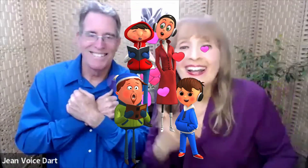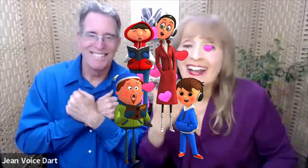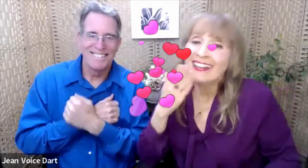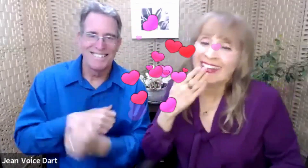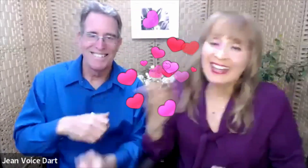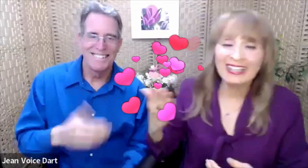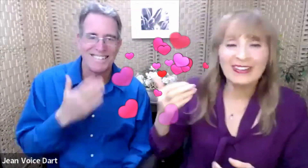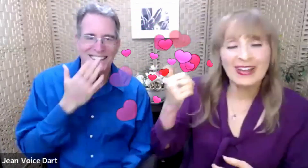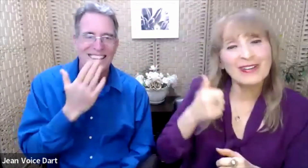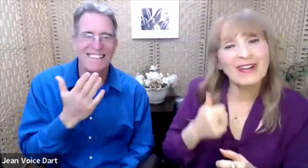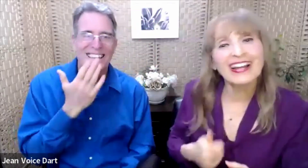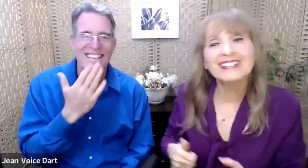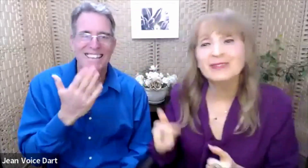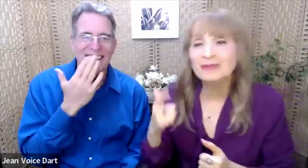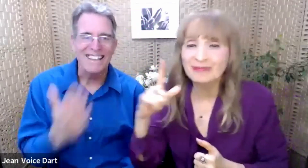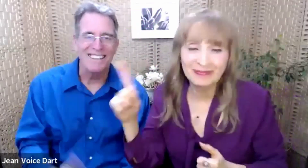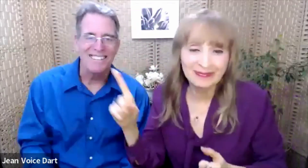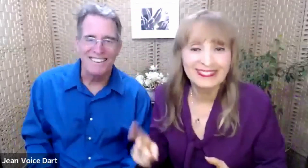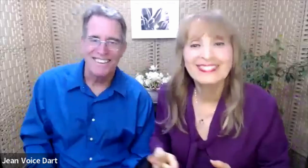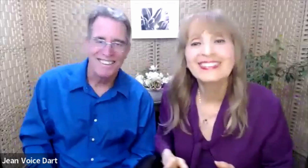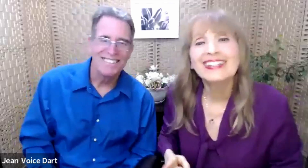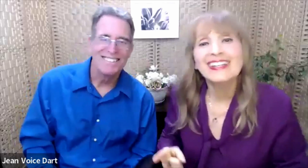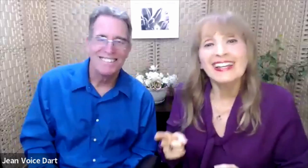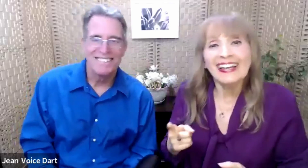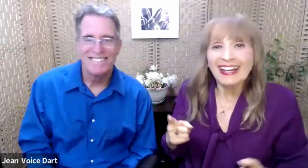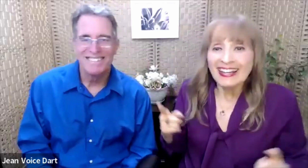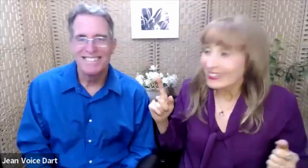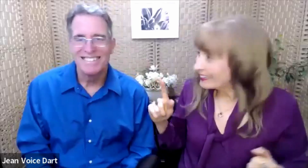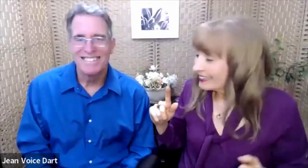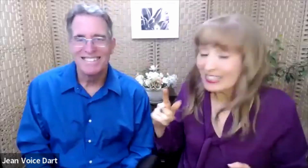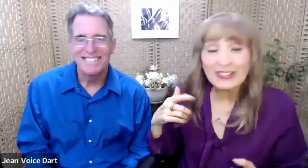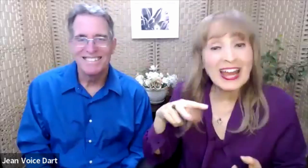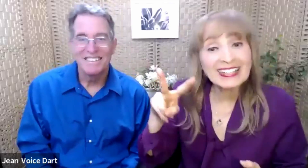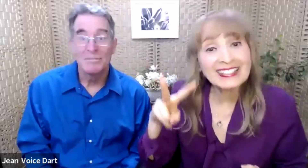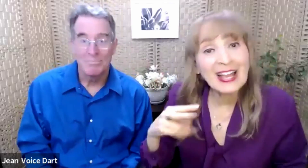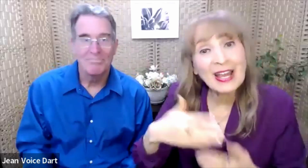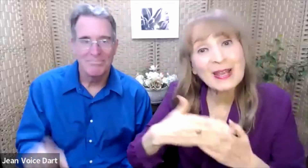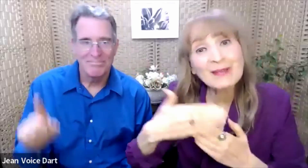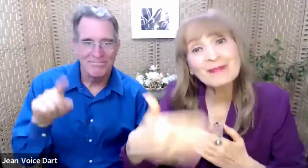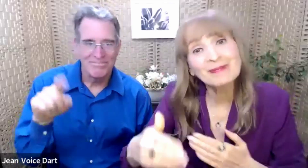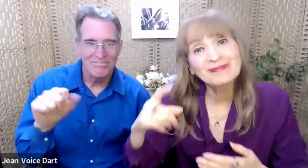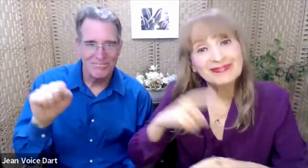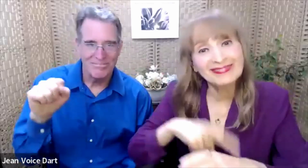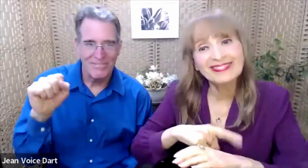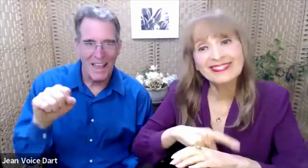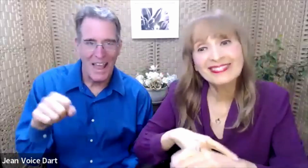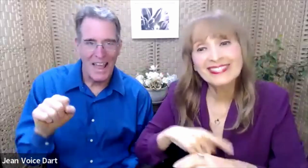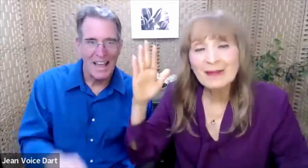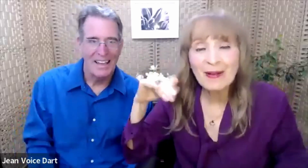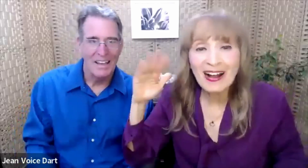Thank you, everyone. Thank you. See you next time. Bye.